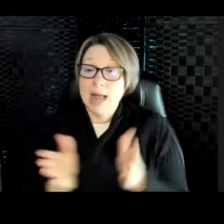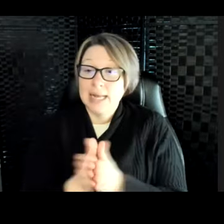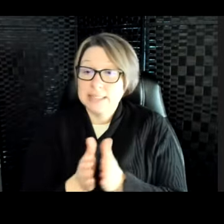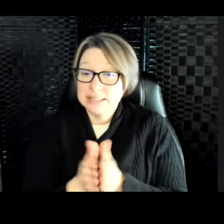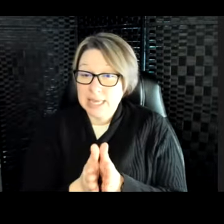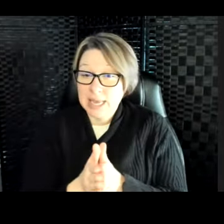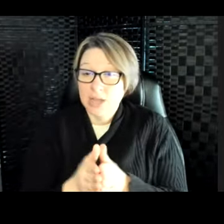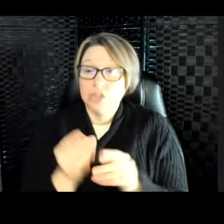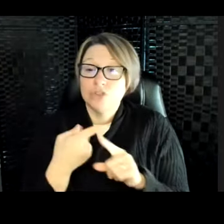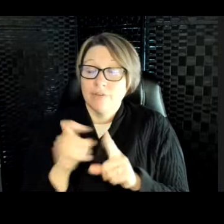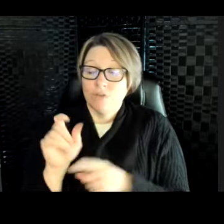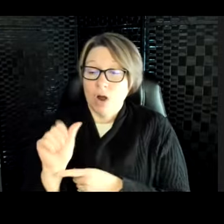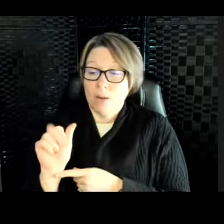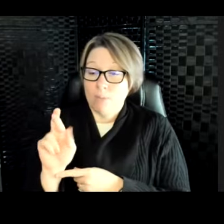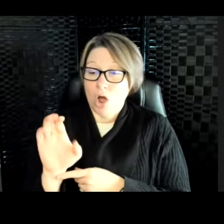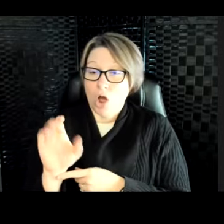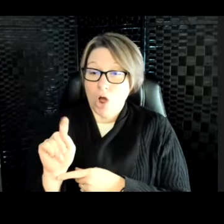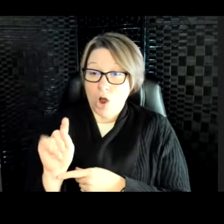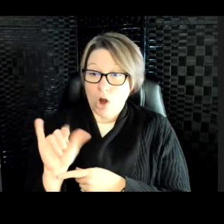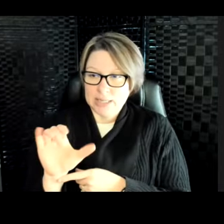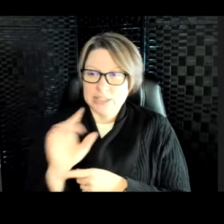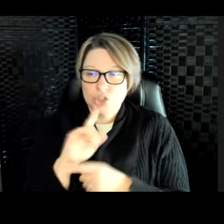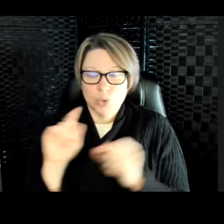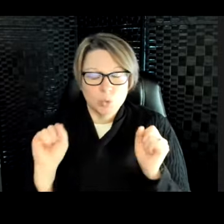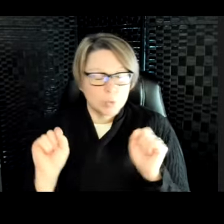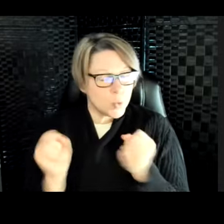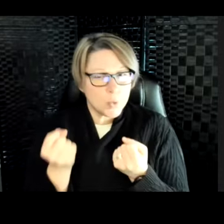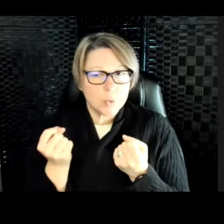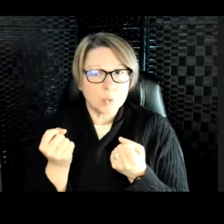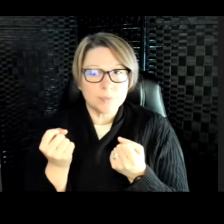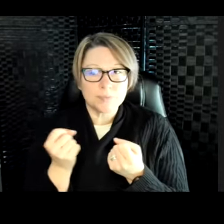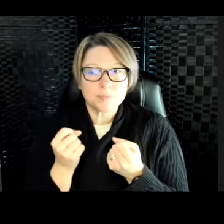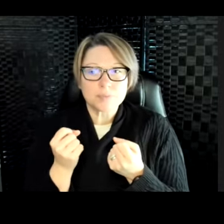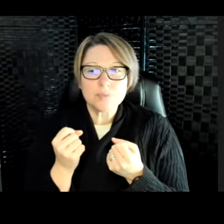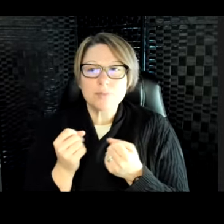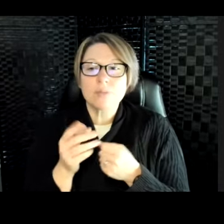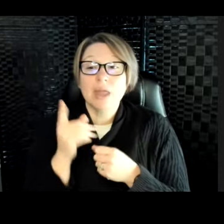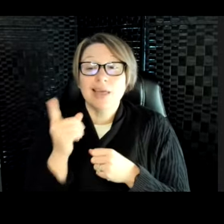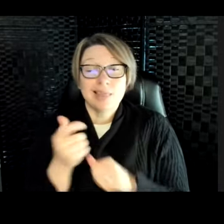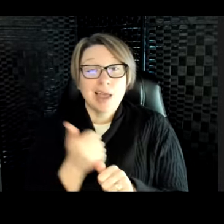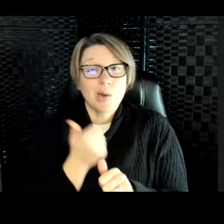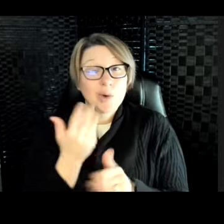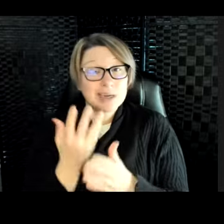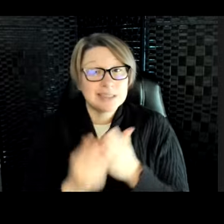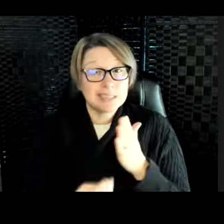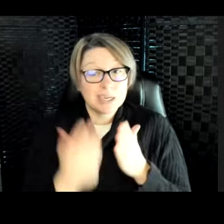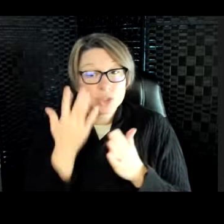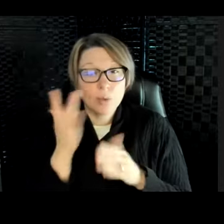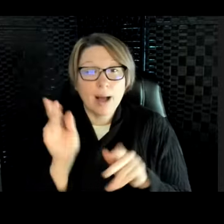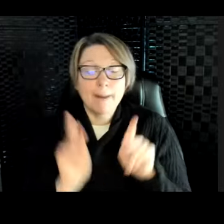Arctic, where it's really cold. And they were endangered because people would hunt them